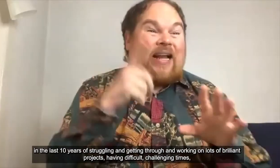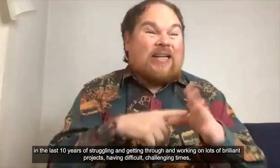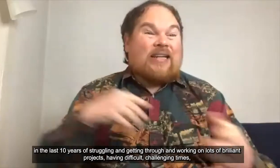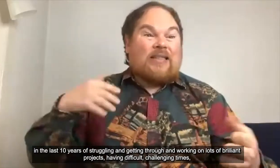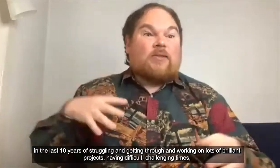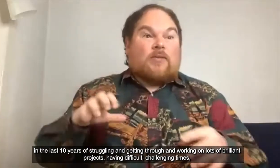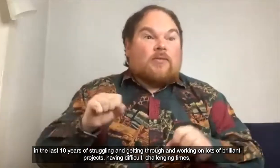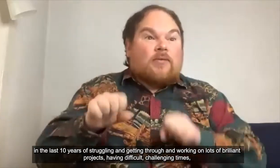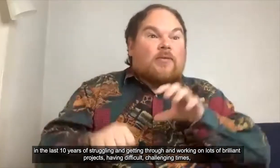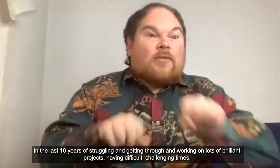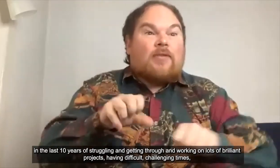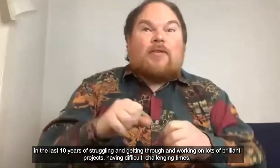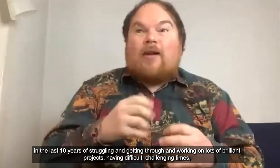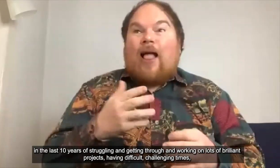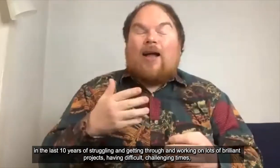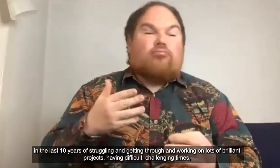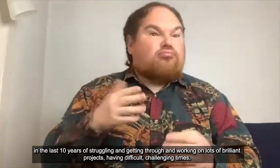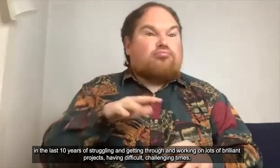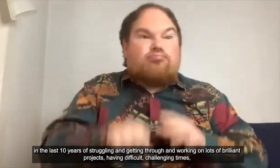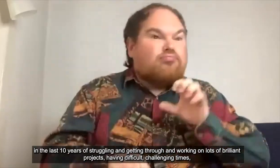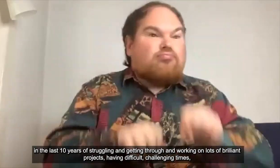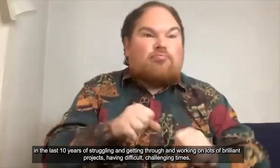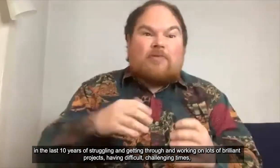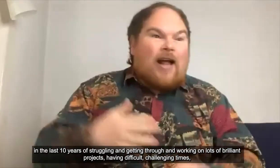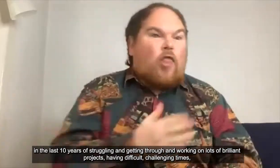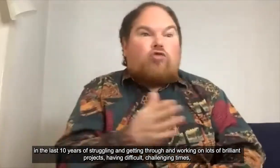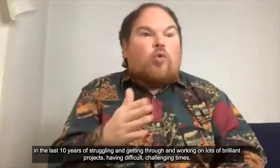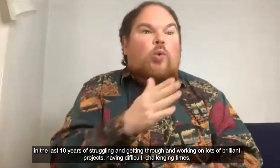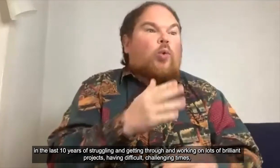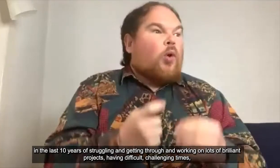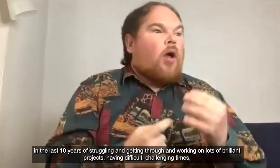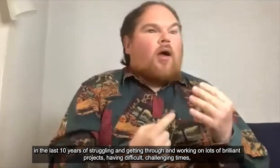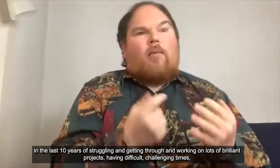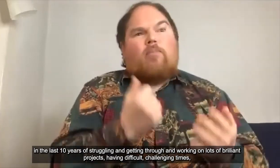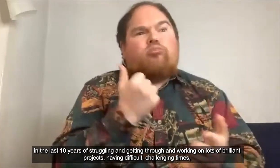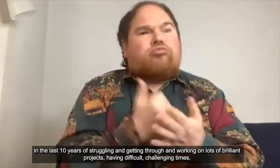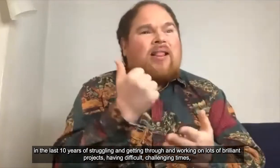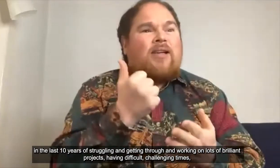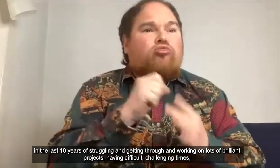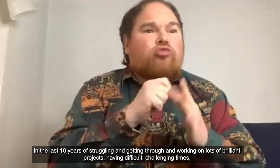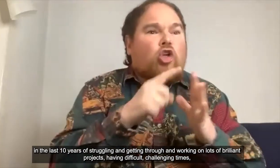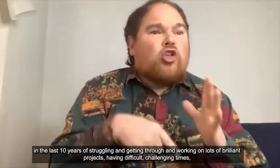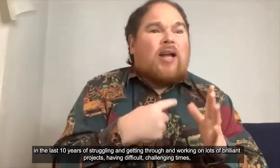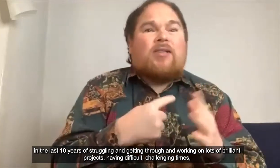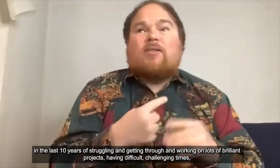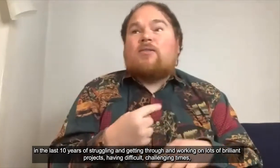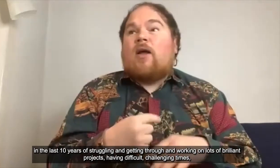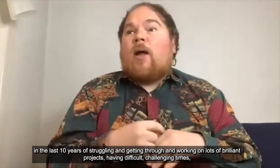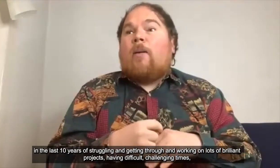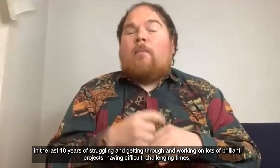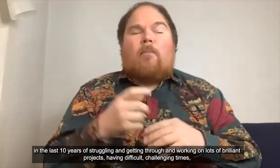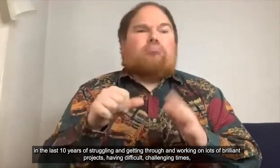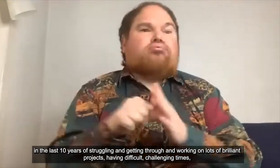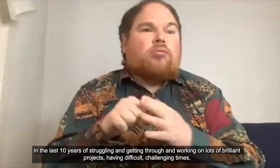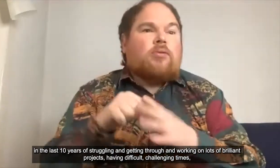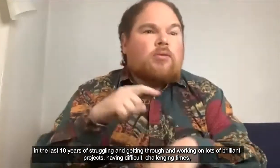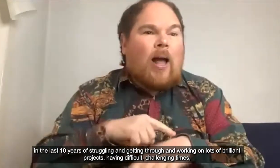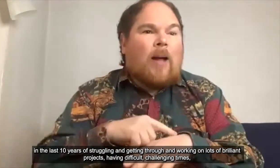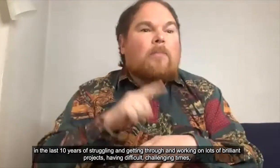so in the last sort of 10 years of of struggling and getting through and working on lots of brilliant projects